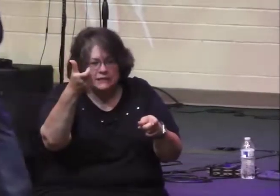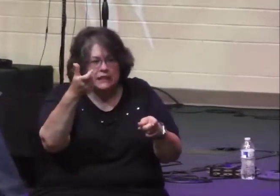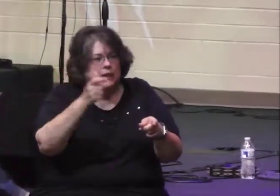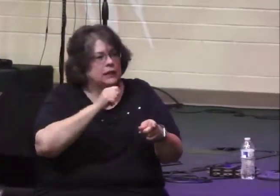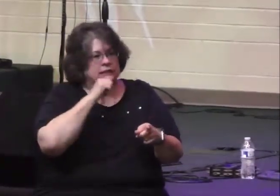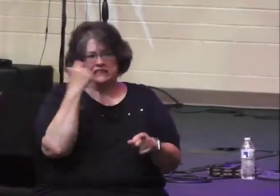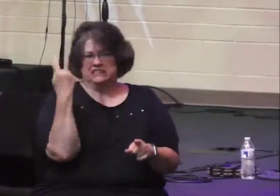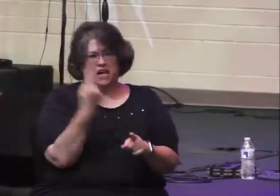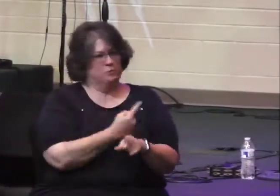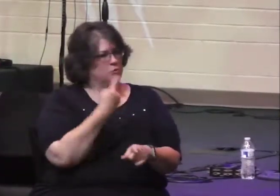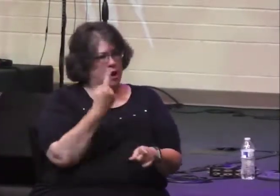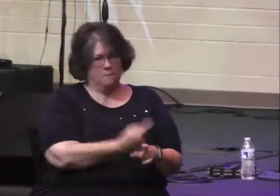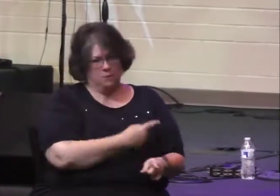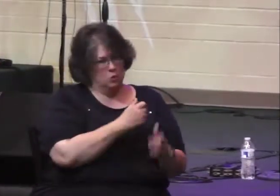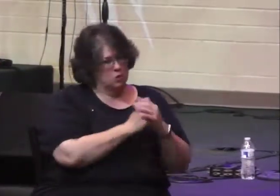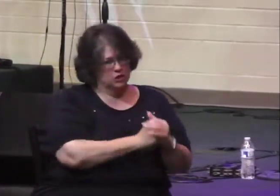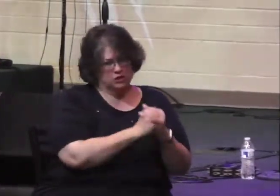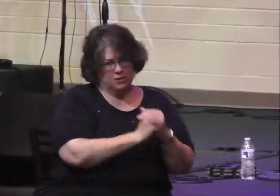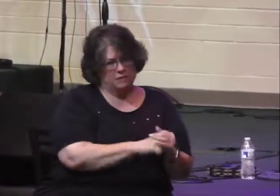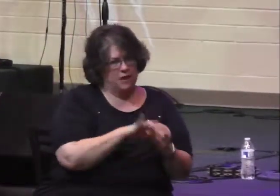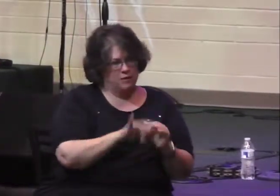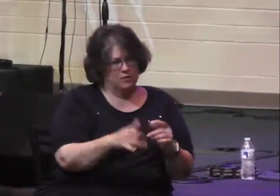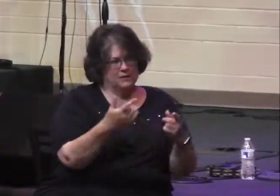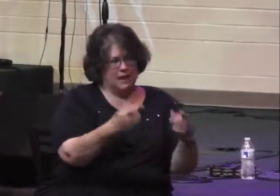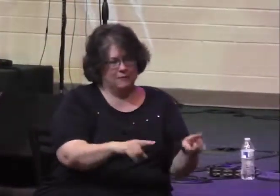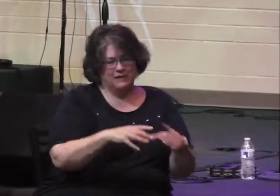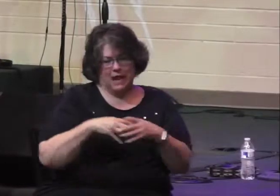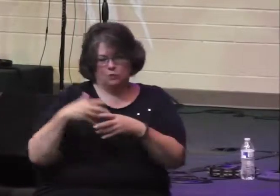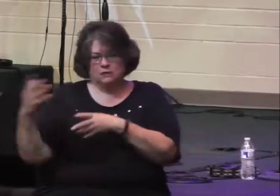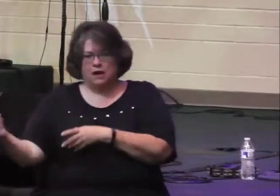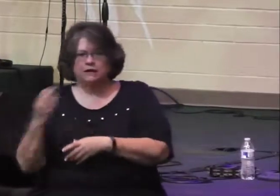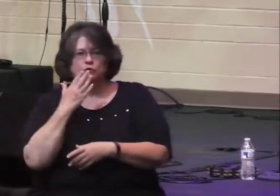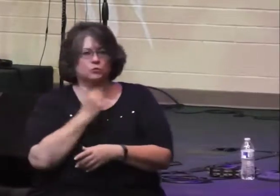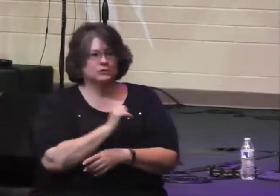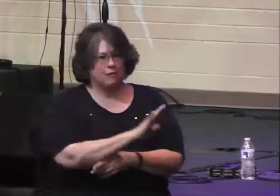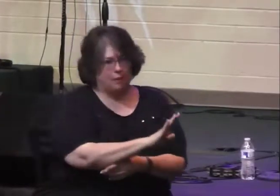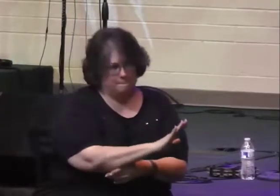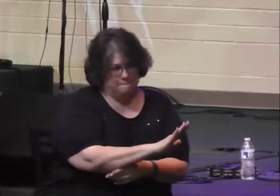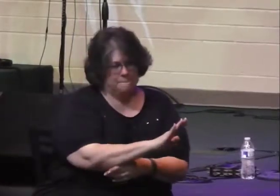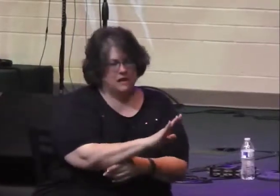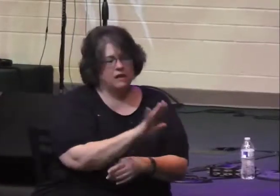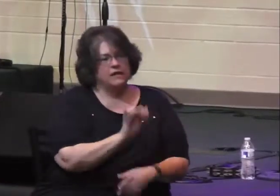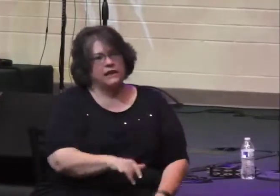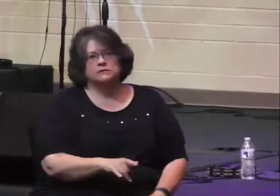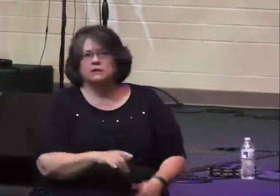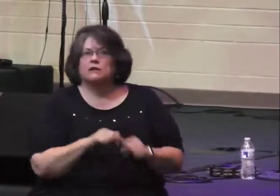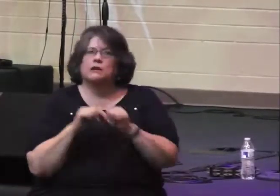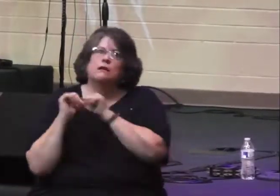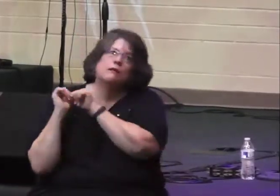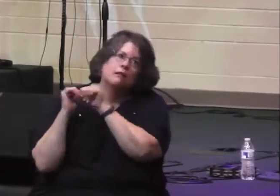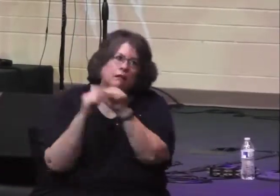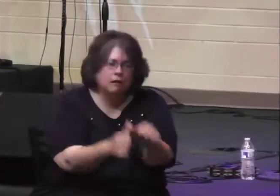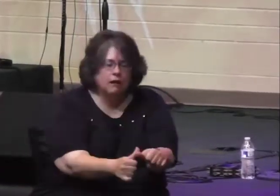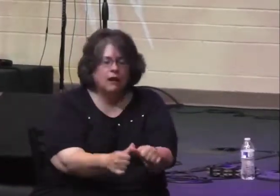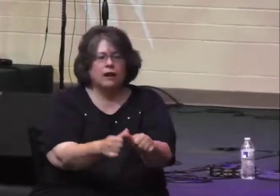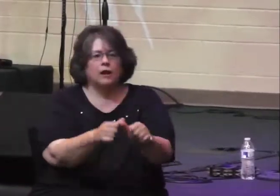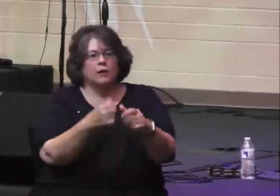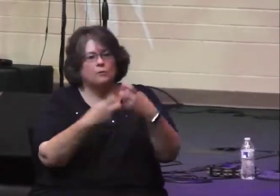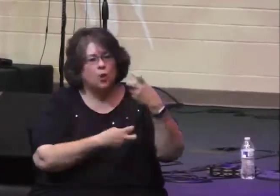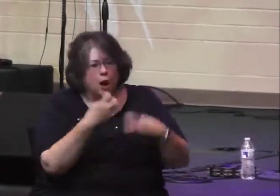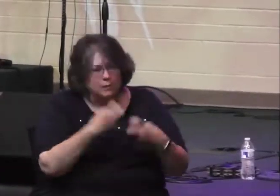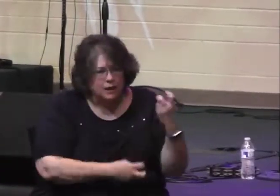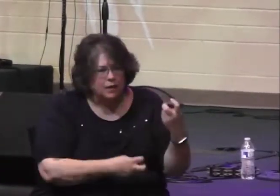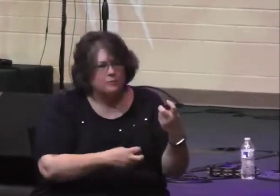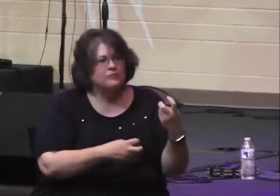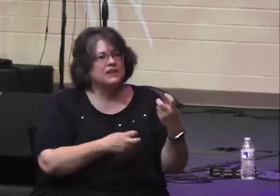that was happening outside of Jerusalem in the so-called high places or shrines. This was a chronic problem throughout